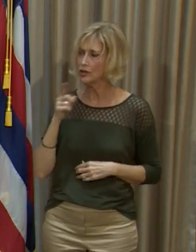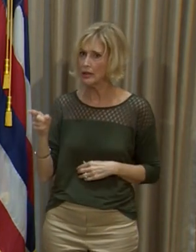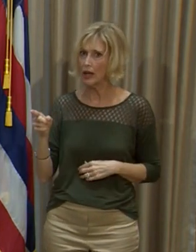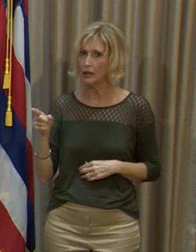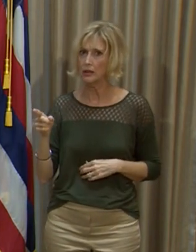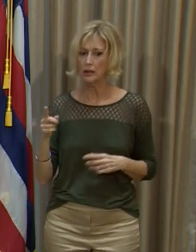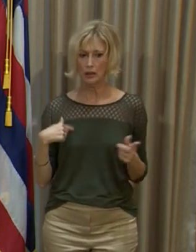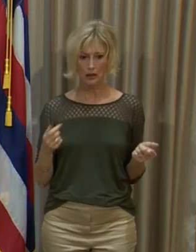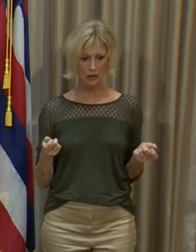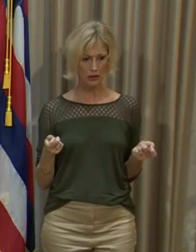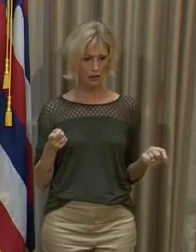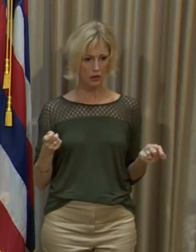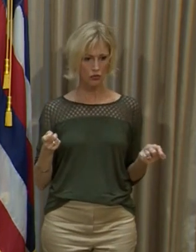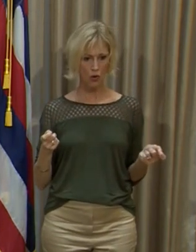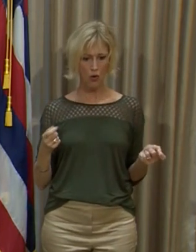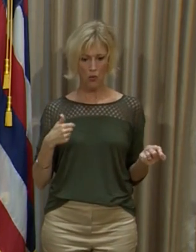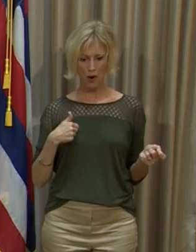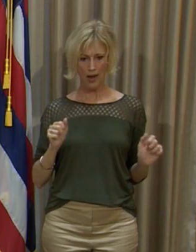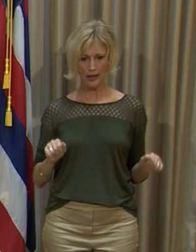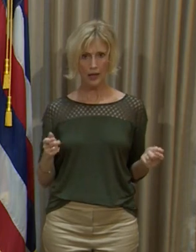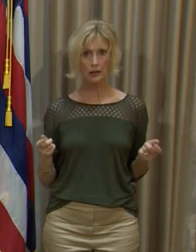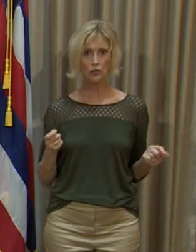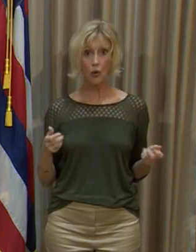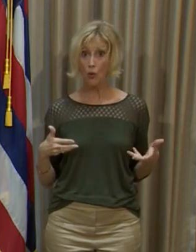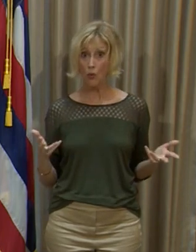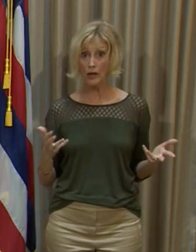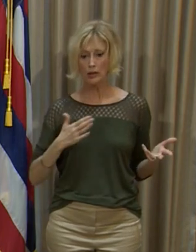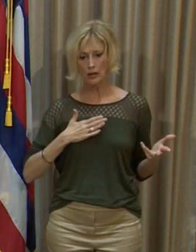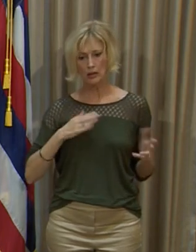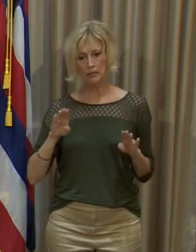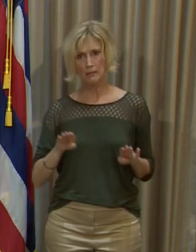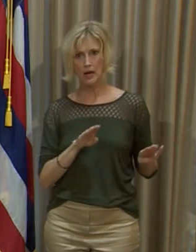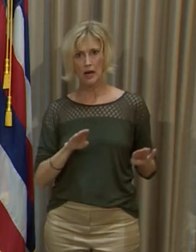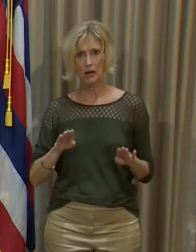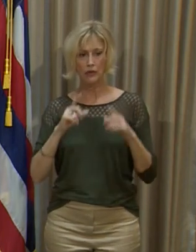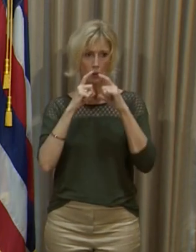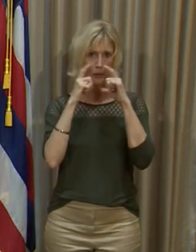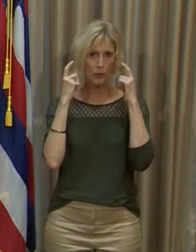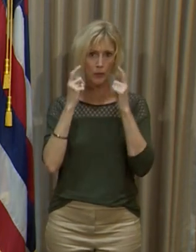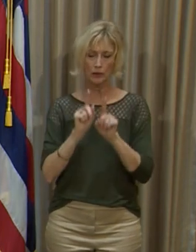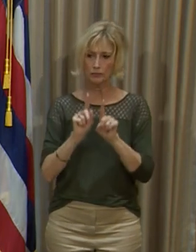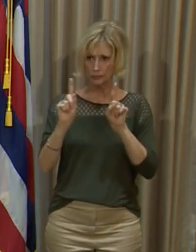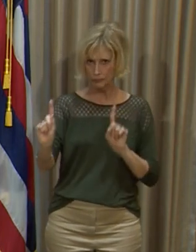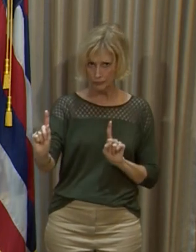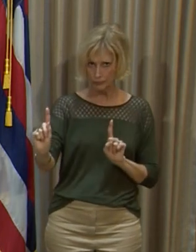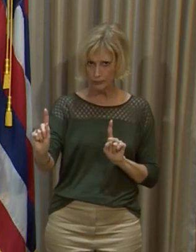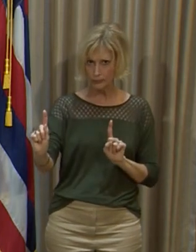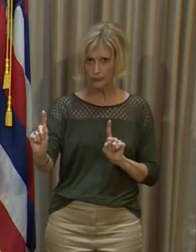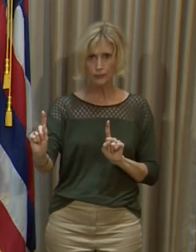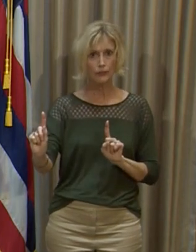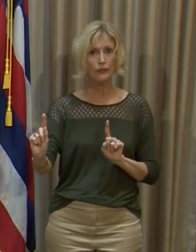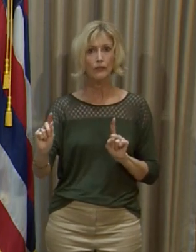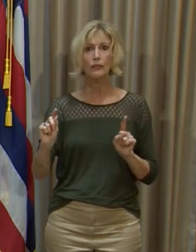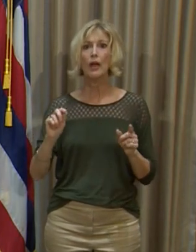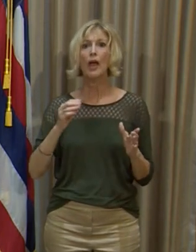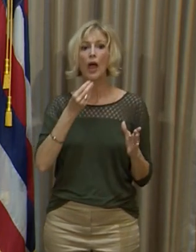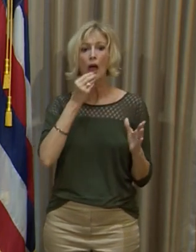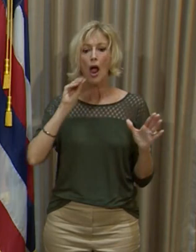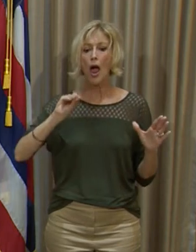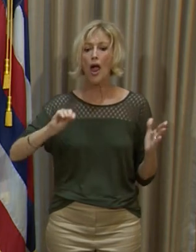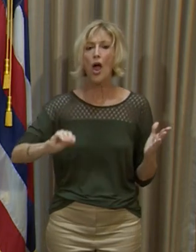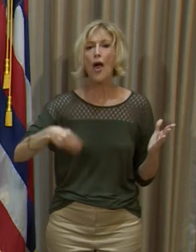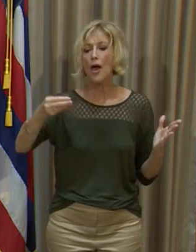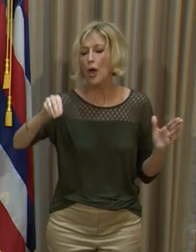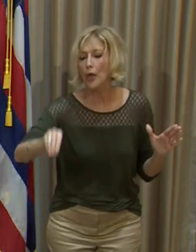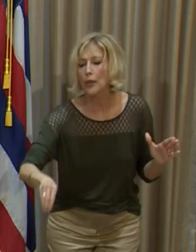in control of what we can control. And that's our behavior. Wearing masks, socially distancing, not double-dipping our chips at the Super